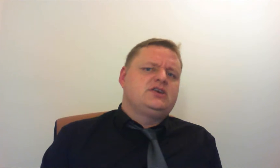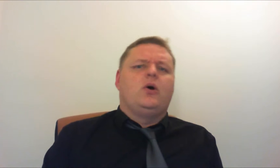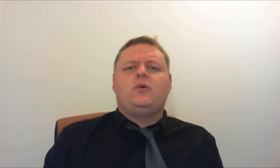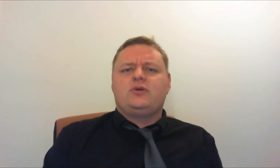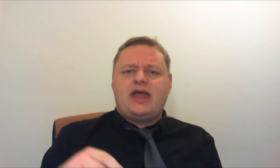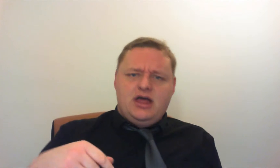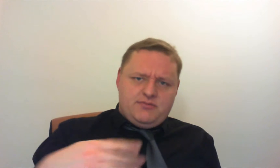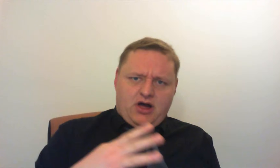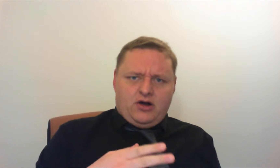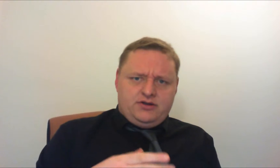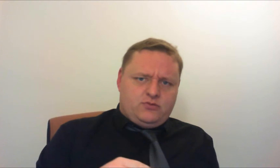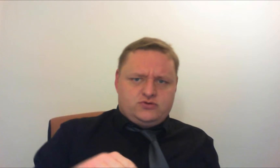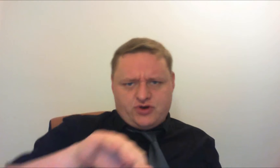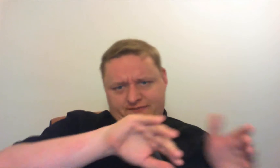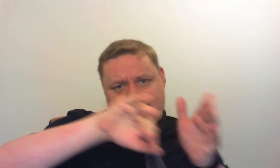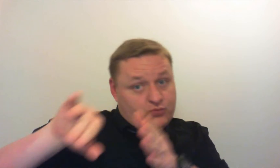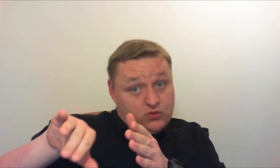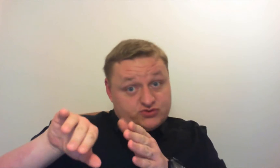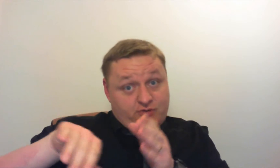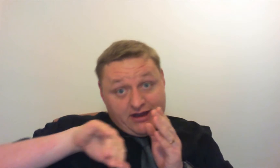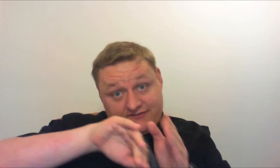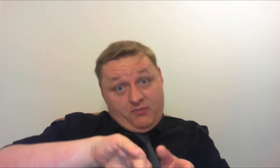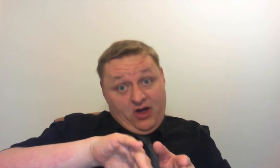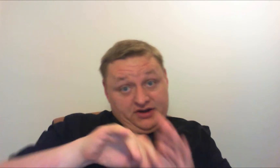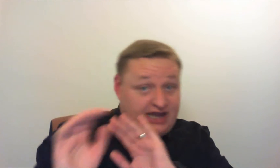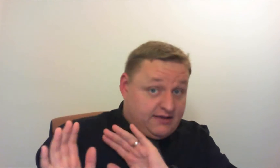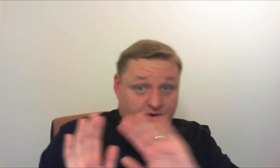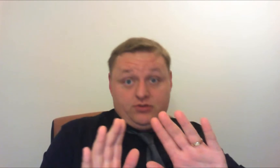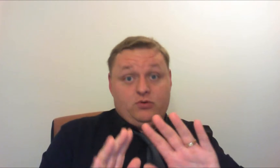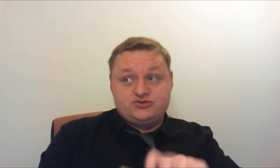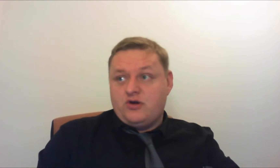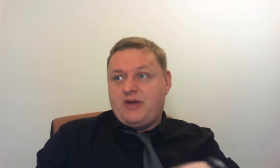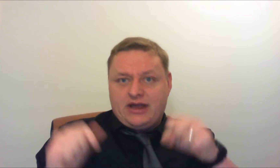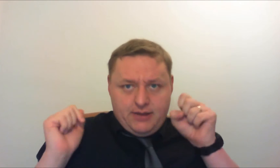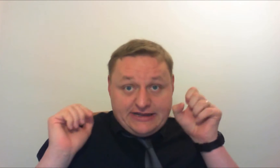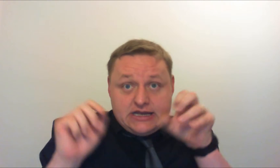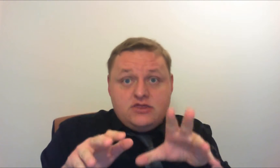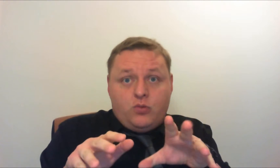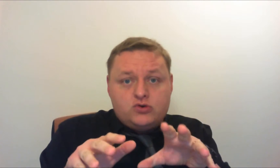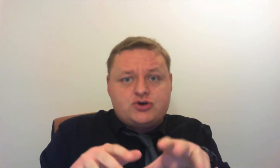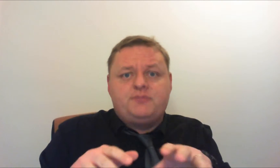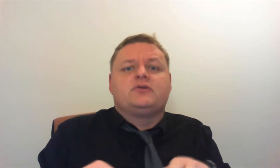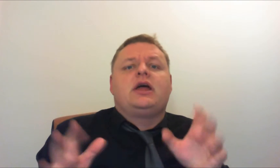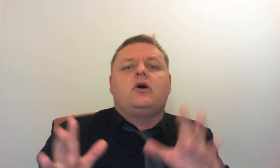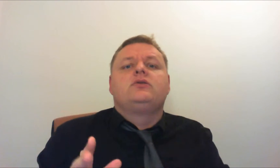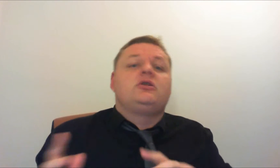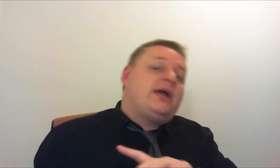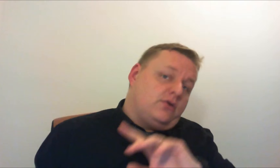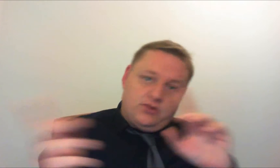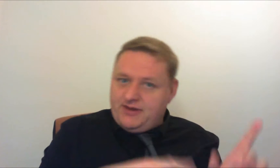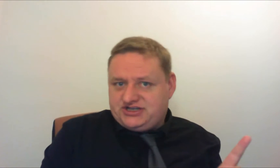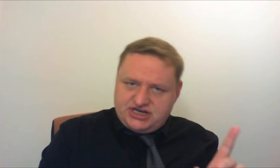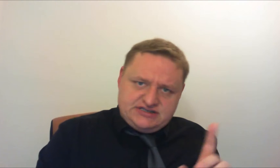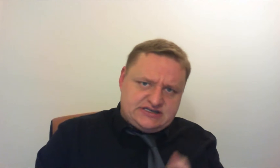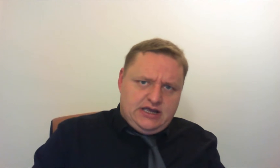corner behind the wardrobe had the wardrobe out got behind there put the wardrobe back in the wardrobe done that under the bed all the bed sheets